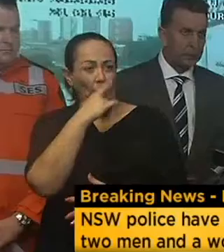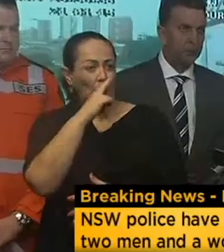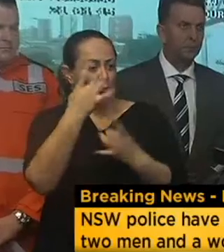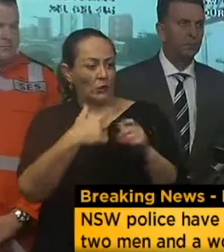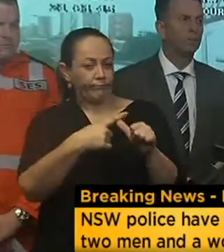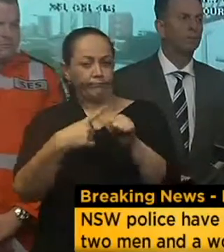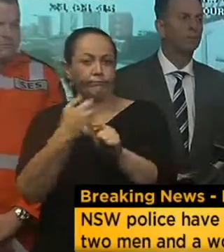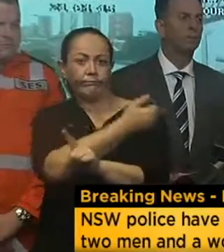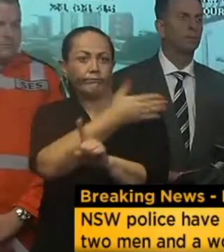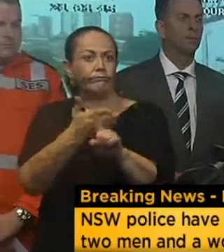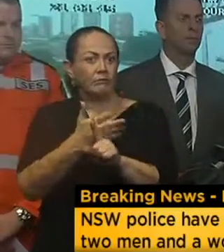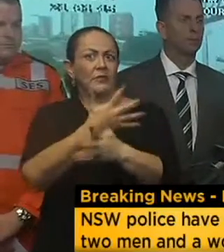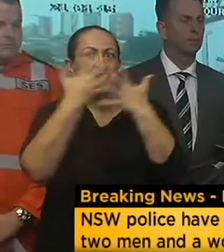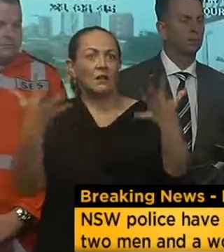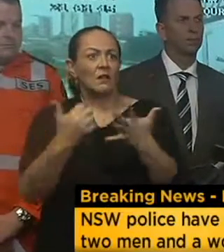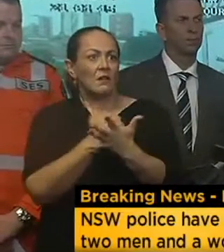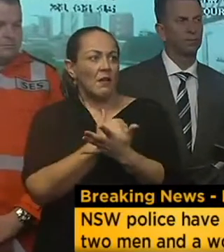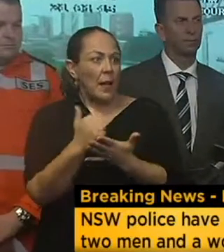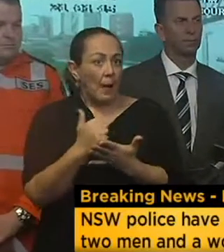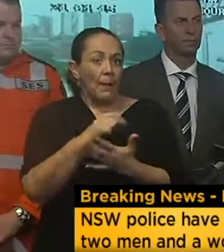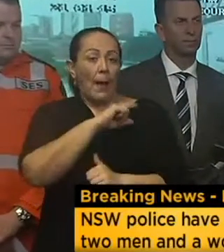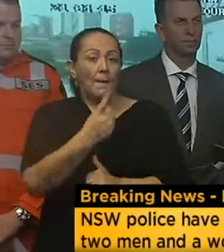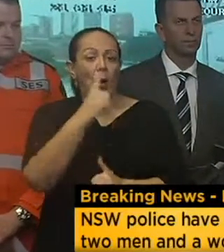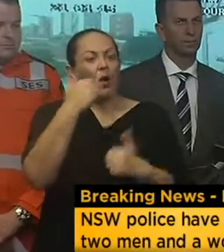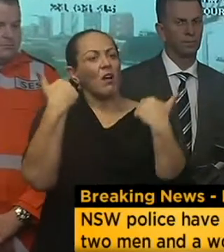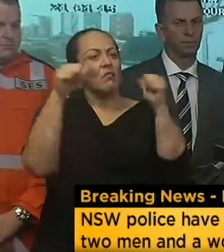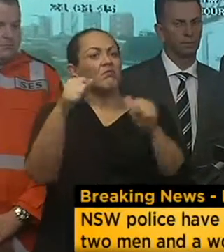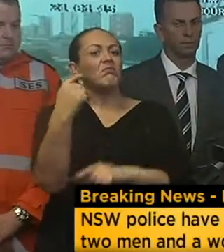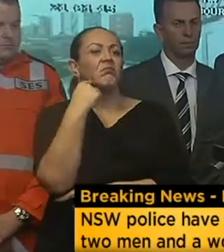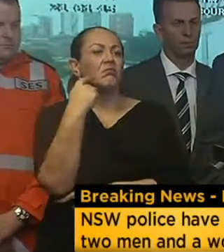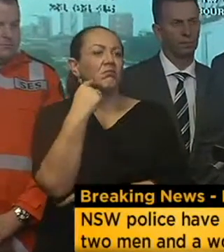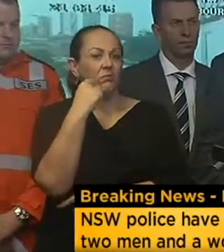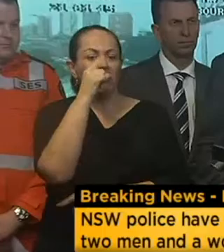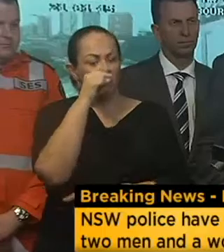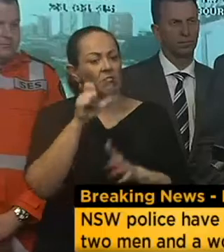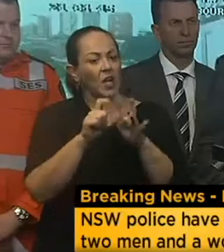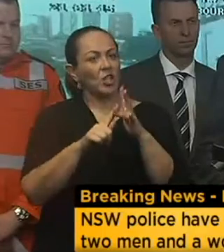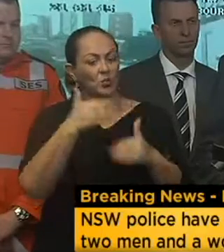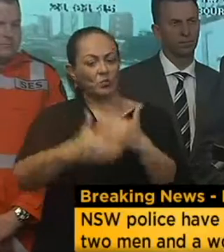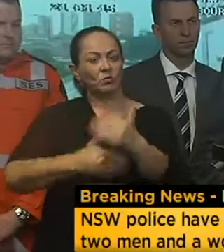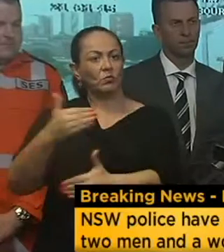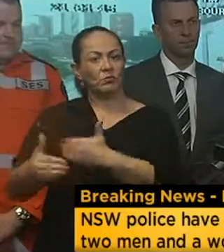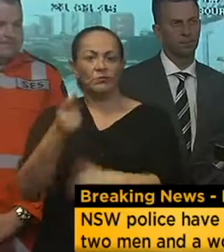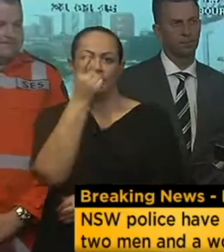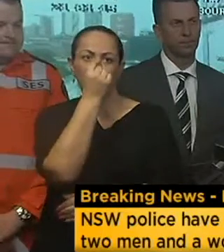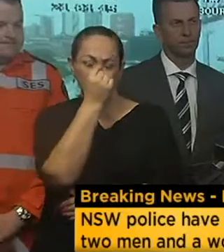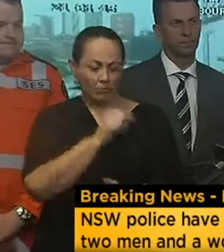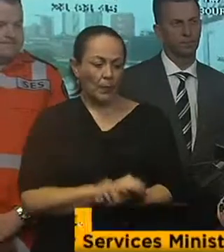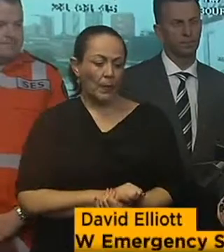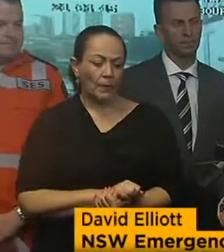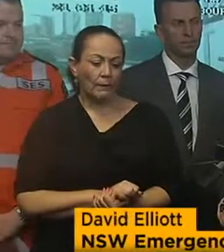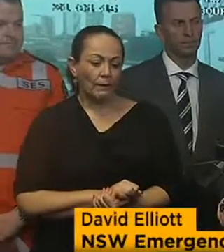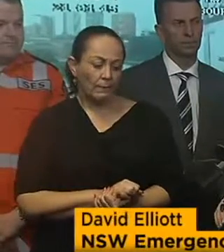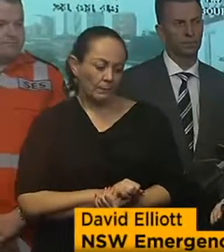thus far. That's a big number, but it's not a number that we can't achieve and not a number that we can't address. I also ask